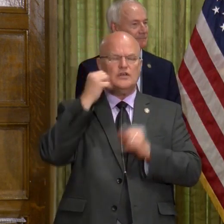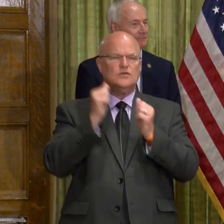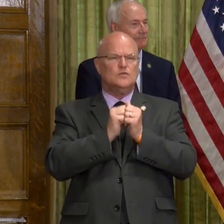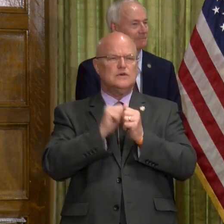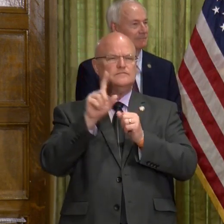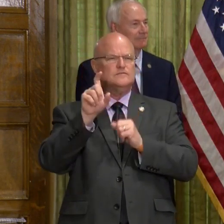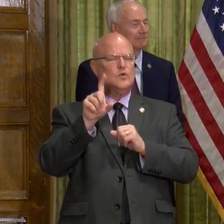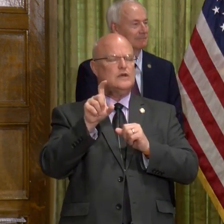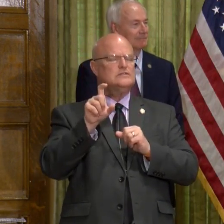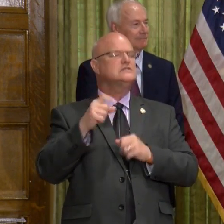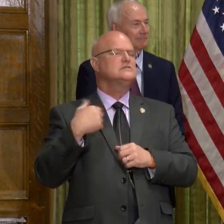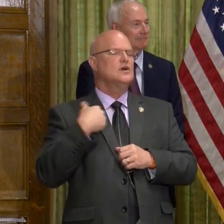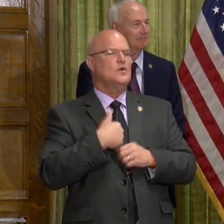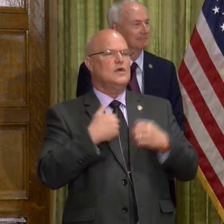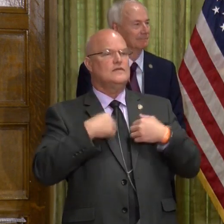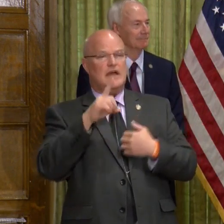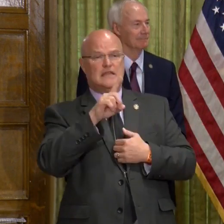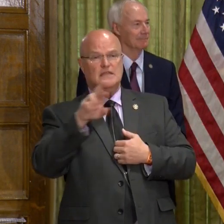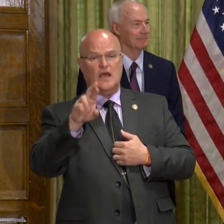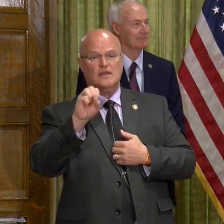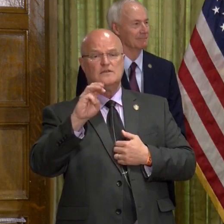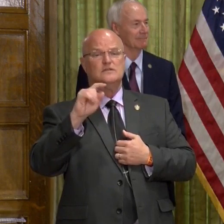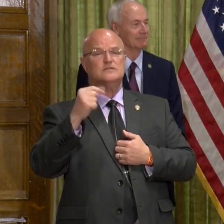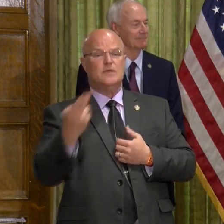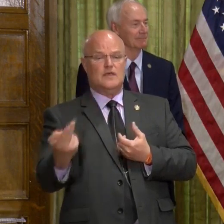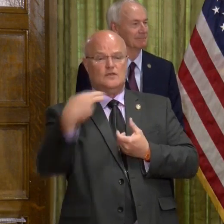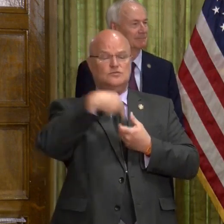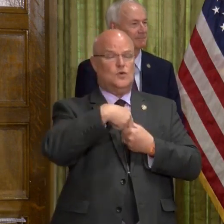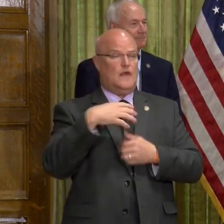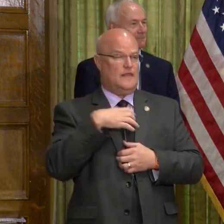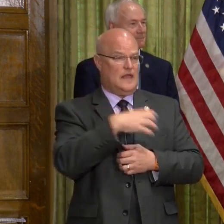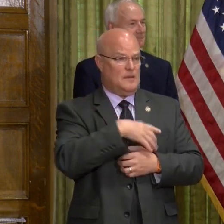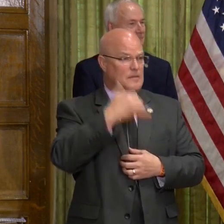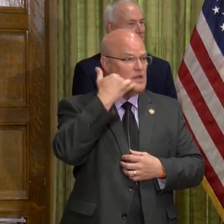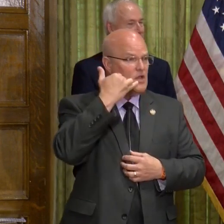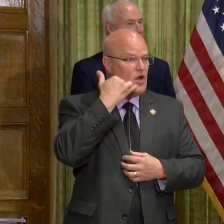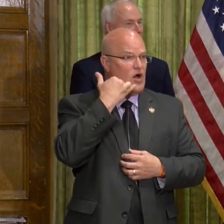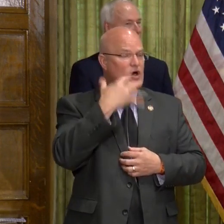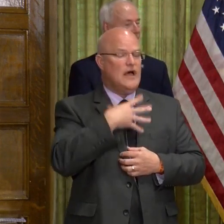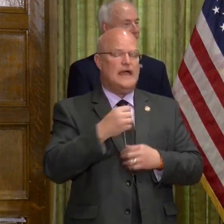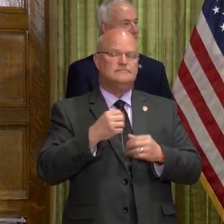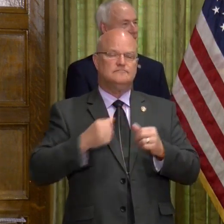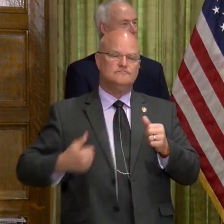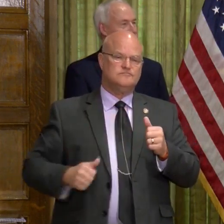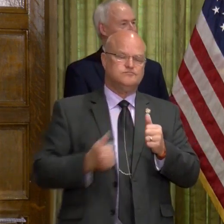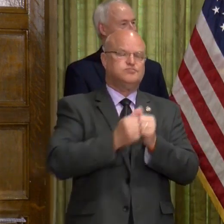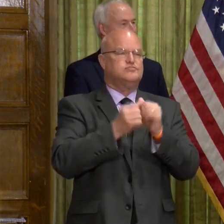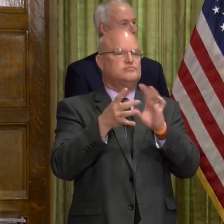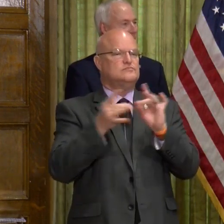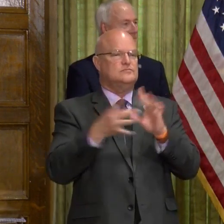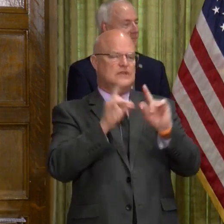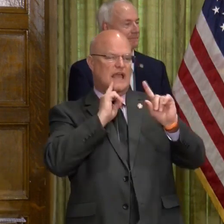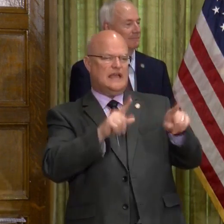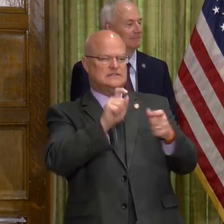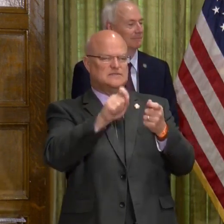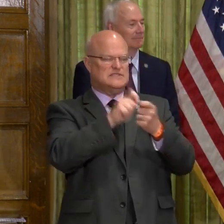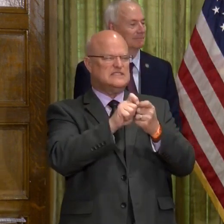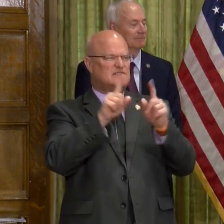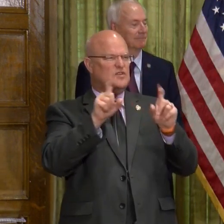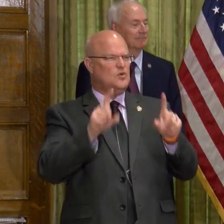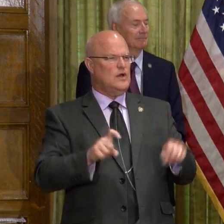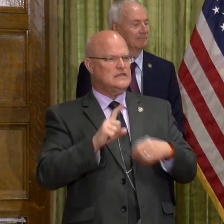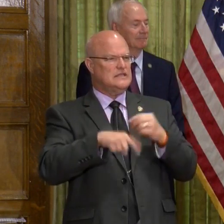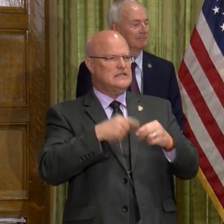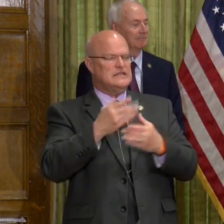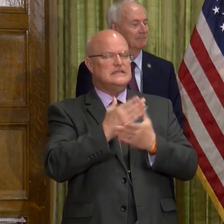had Dr. Smith join to one of our committee calls and gave a broad update and answered some specific questions that some of the